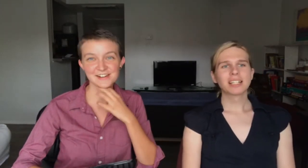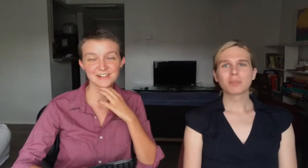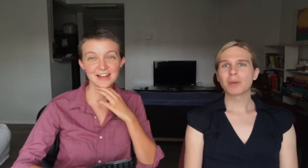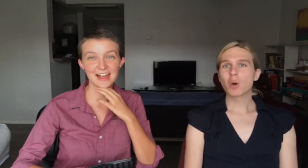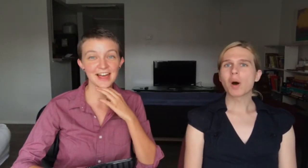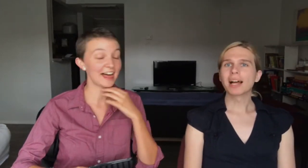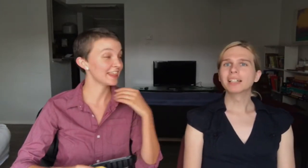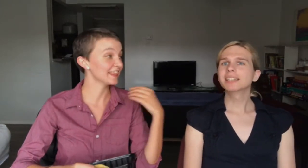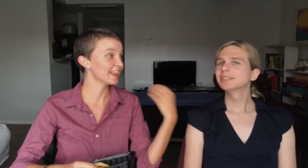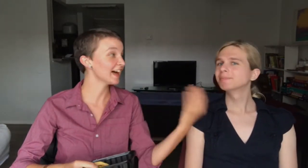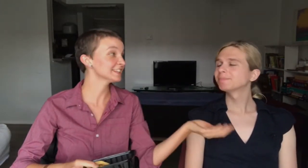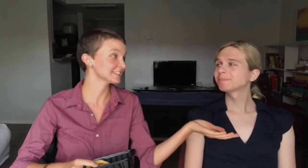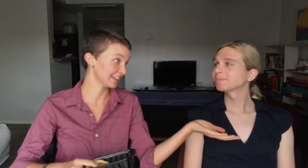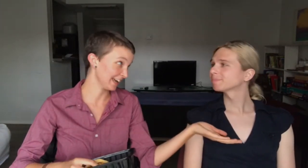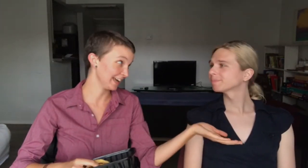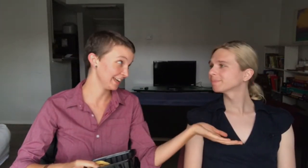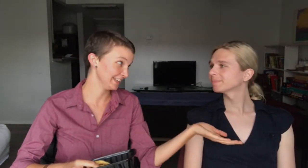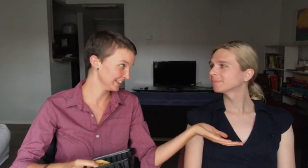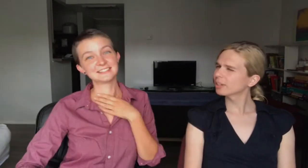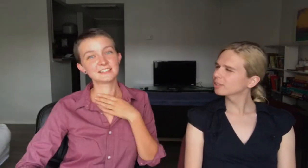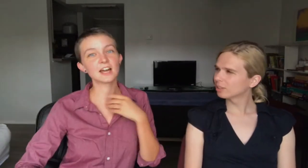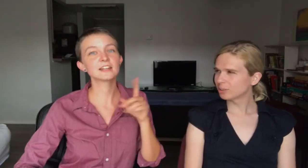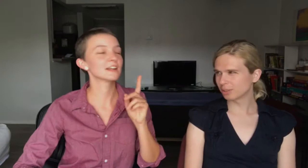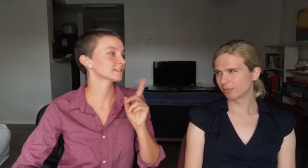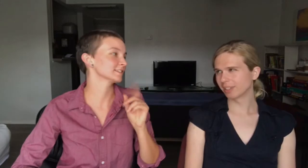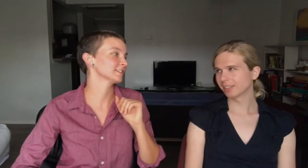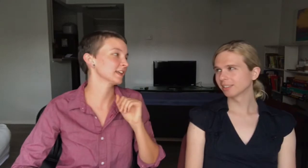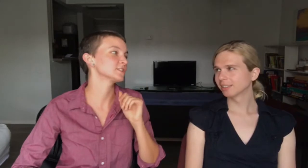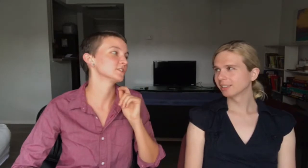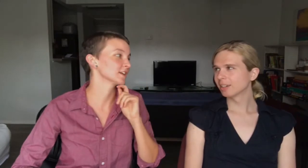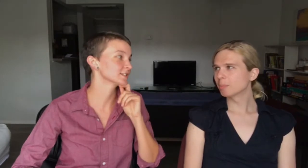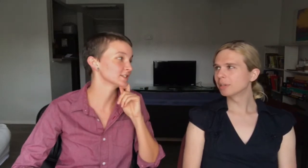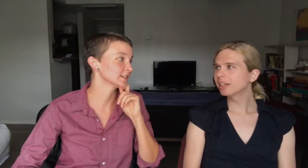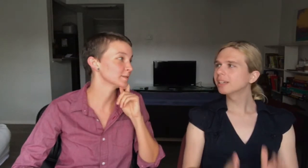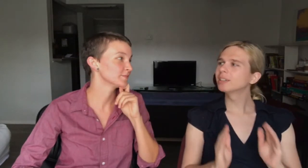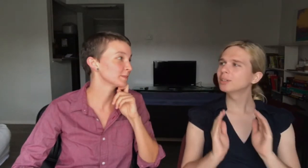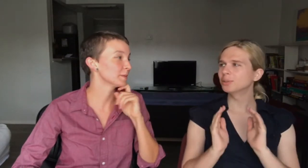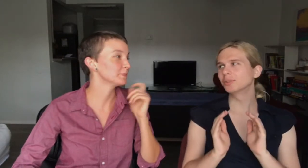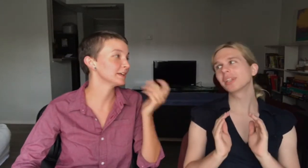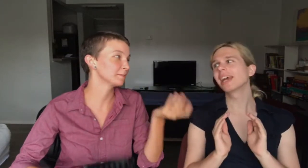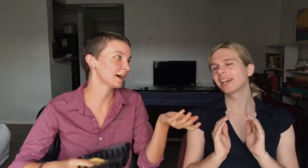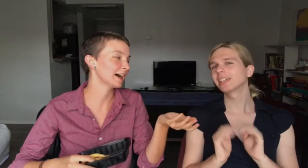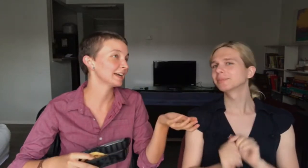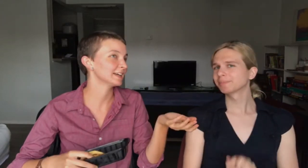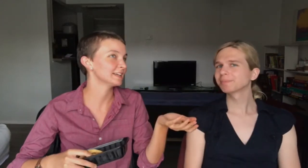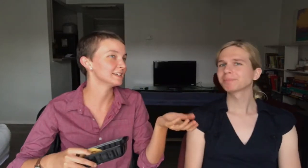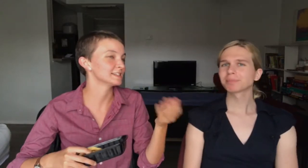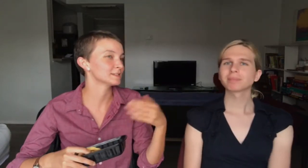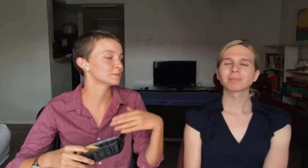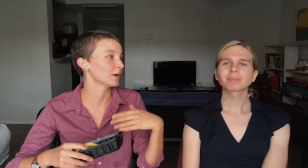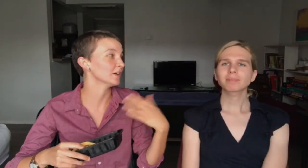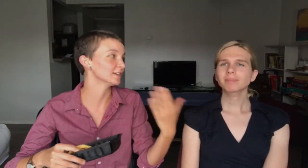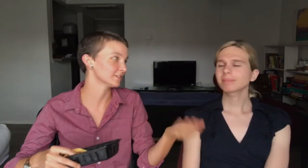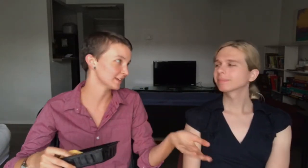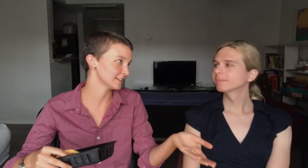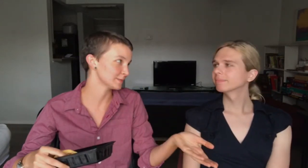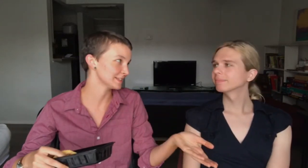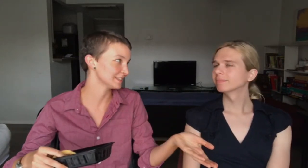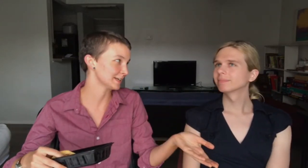So... It's a while. That's gay. Not exclusively. That's true, not exclusively. But it includes But being bi is part of the LGBT community.